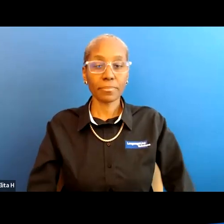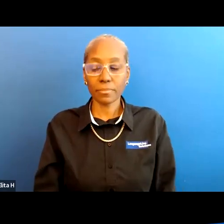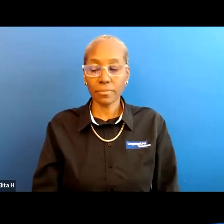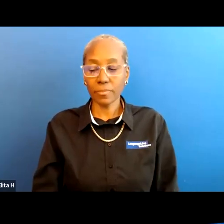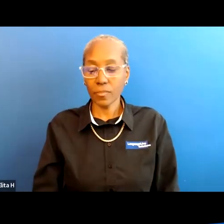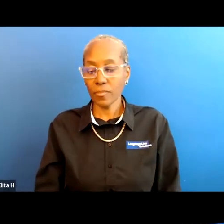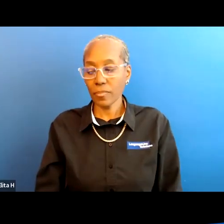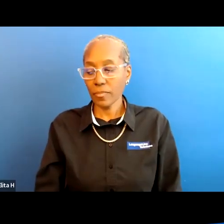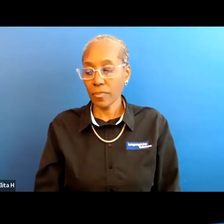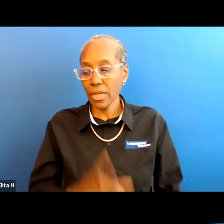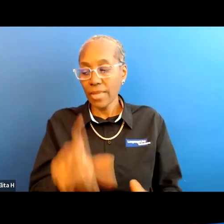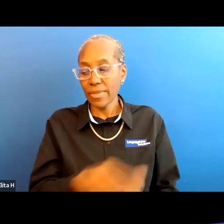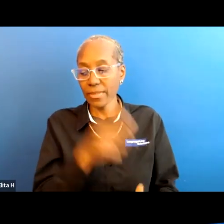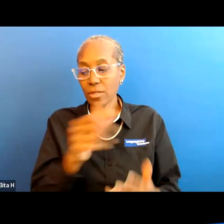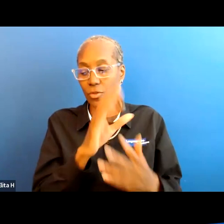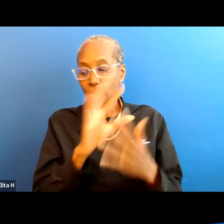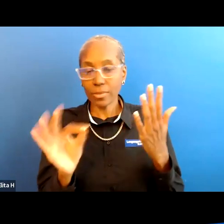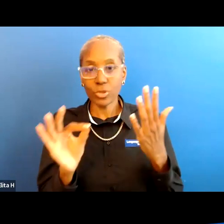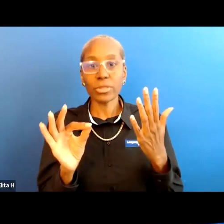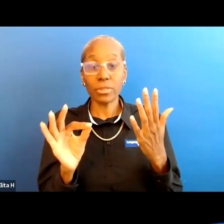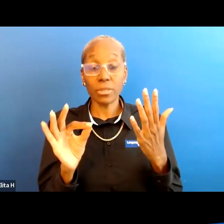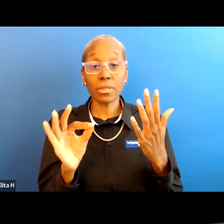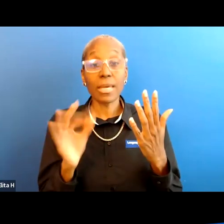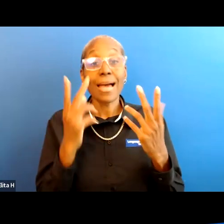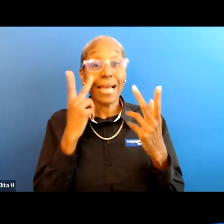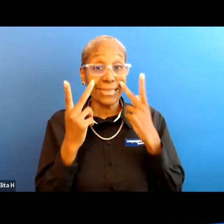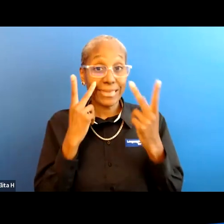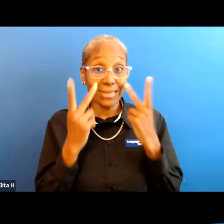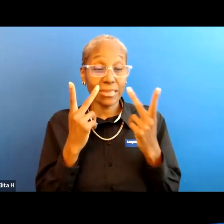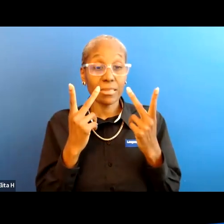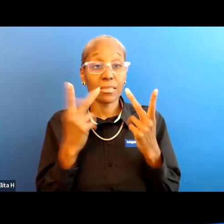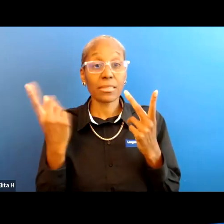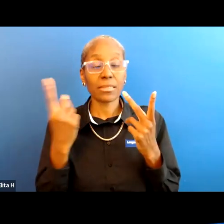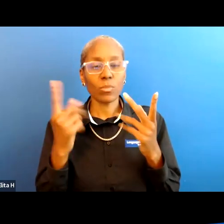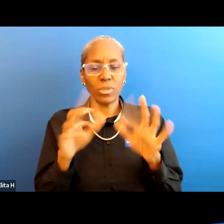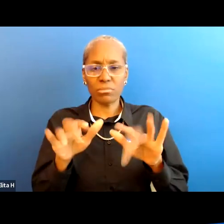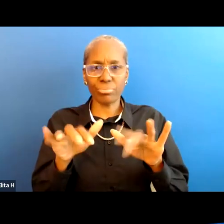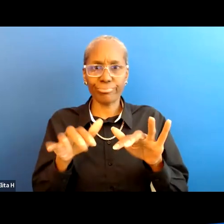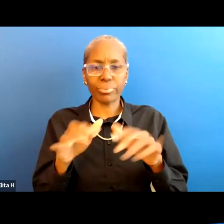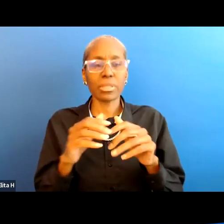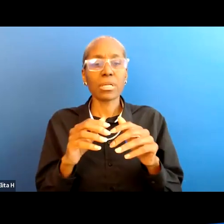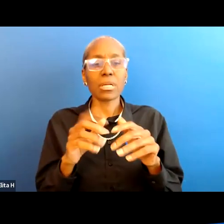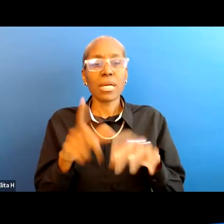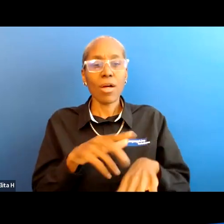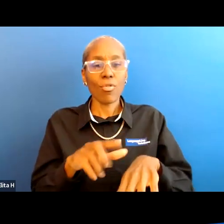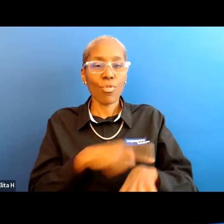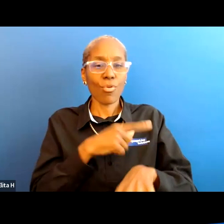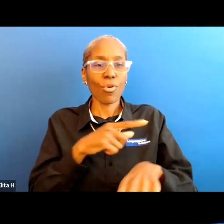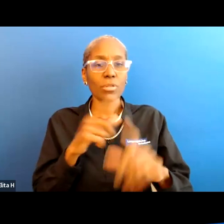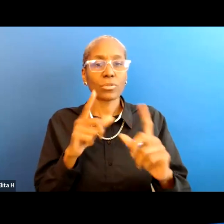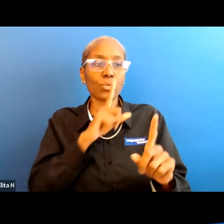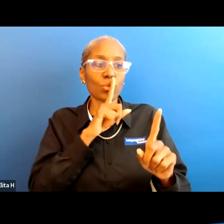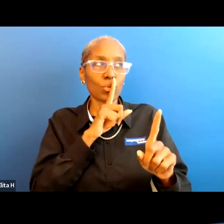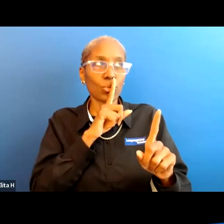that is just another option now i see that um somebody has written in how long does it take to reply to